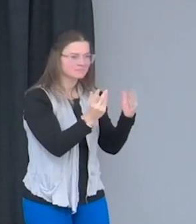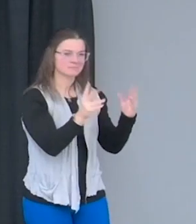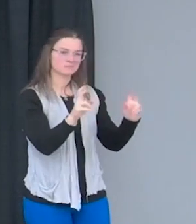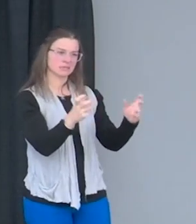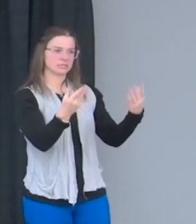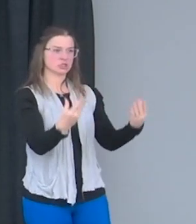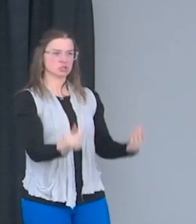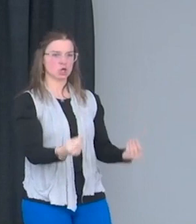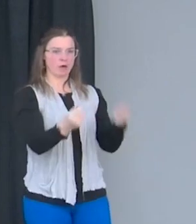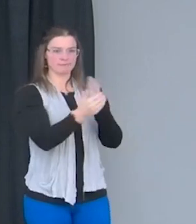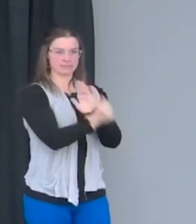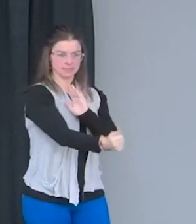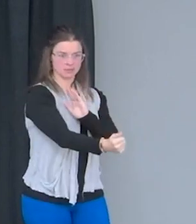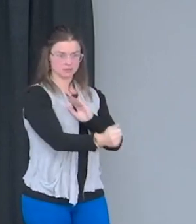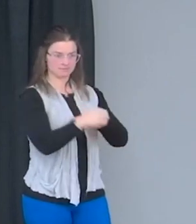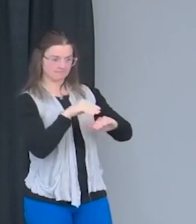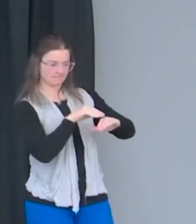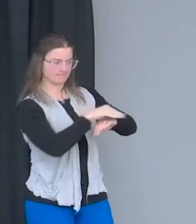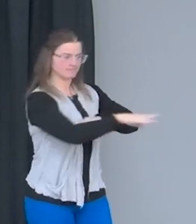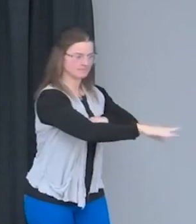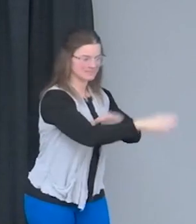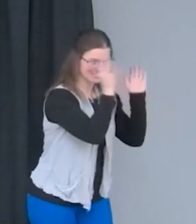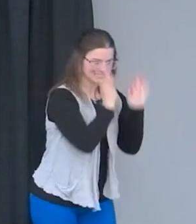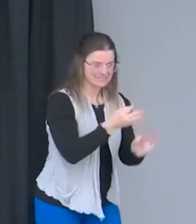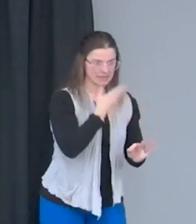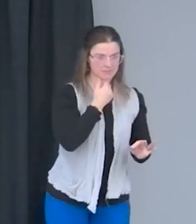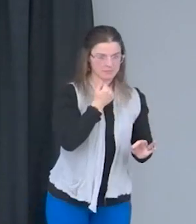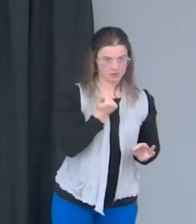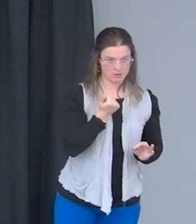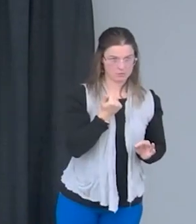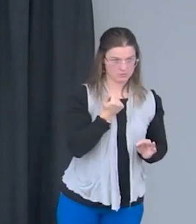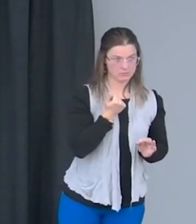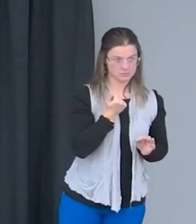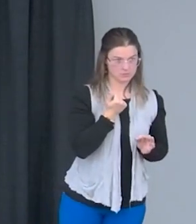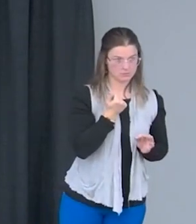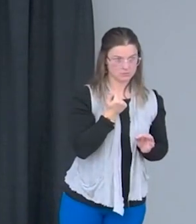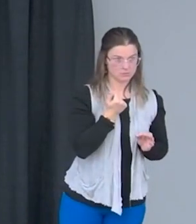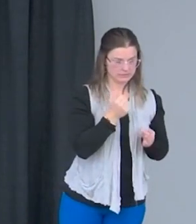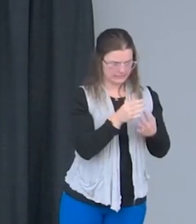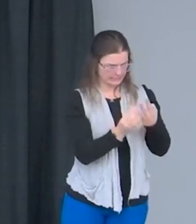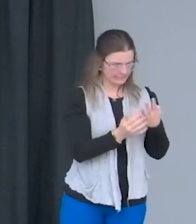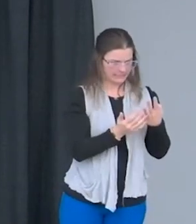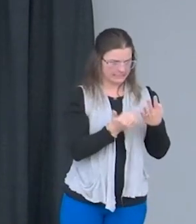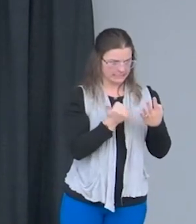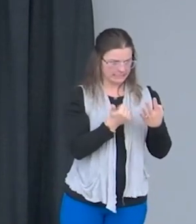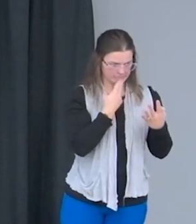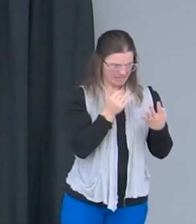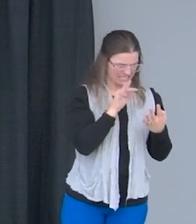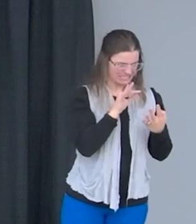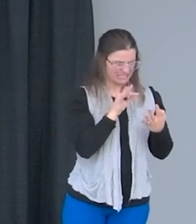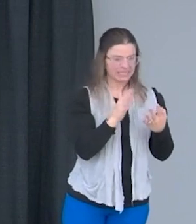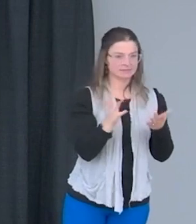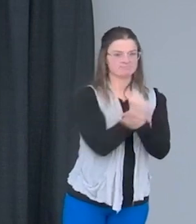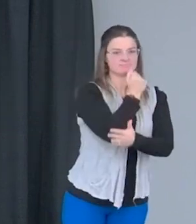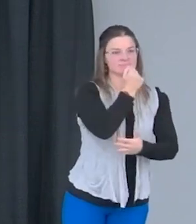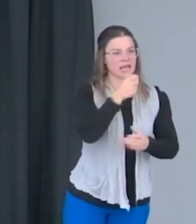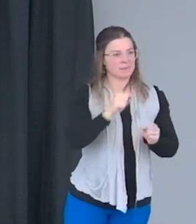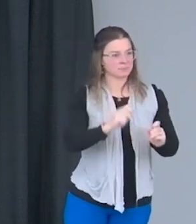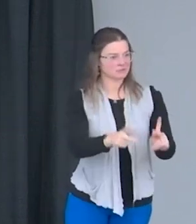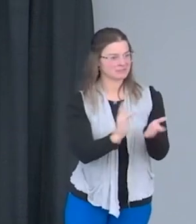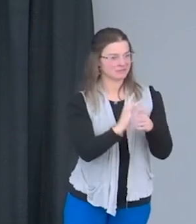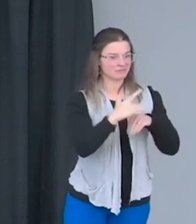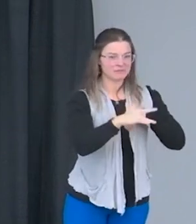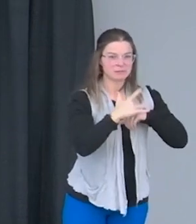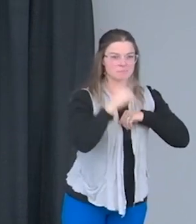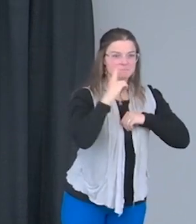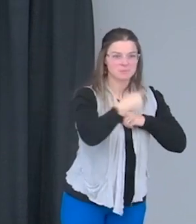to help them make better decisions, to help them be able to take advantage of those opportunities, to help teach them